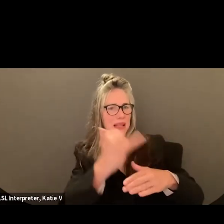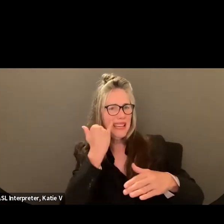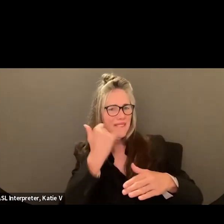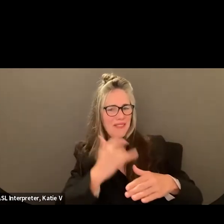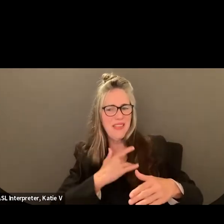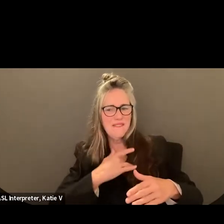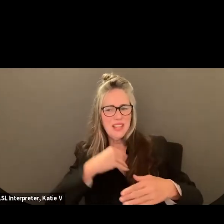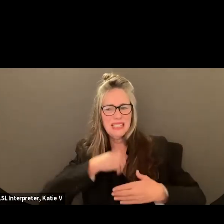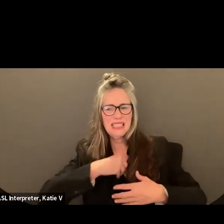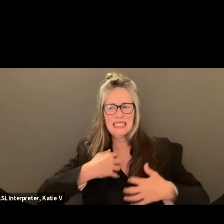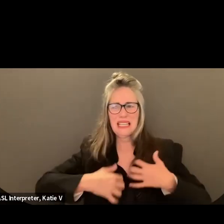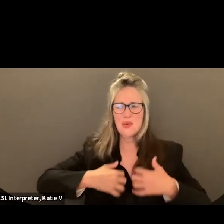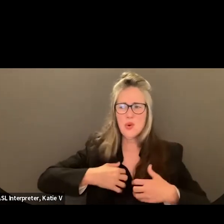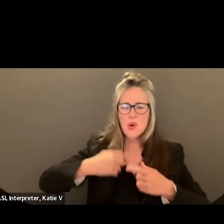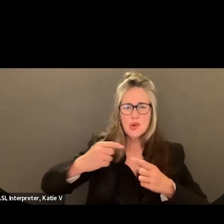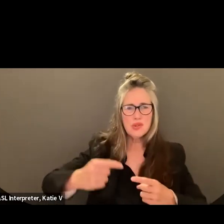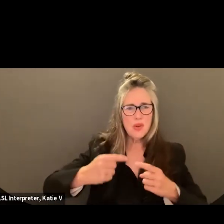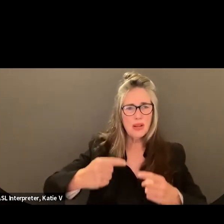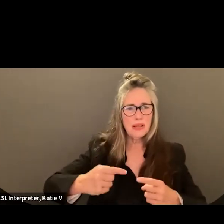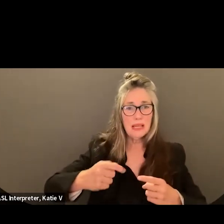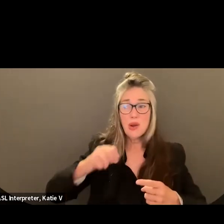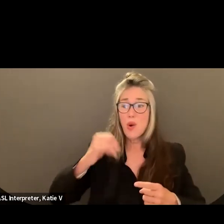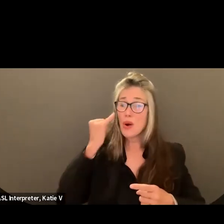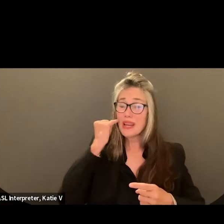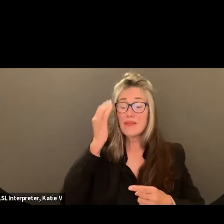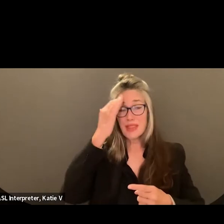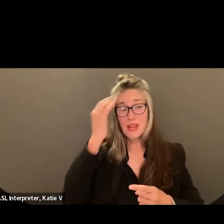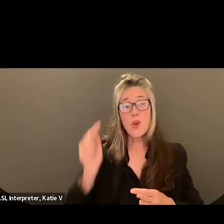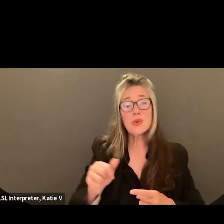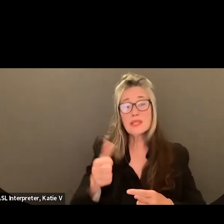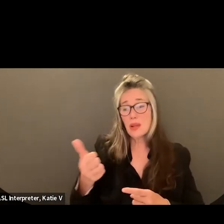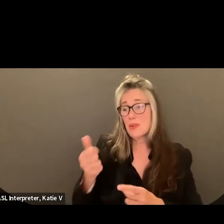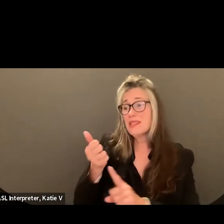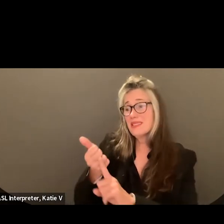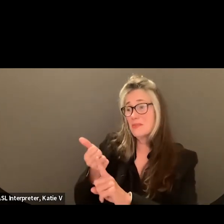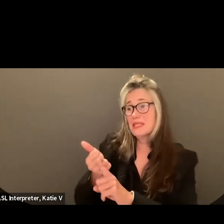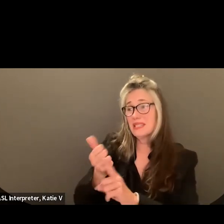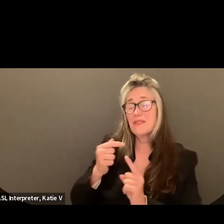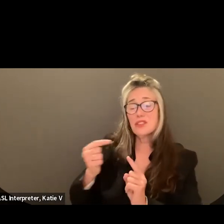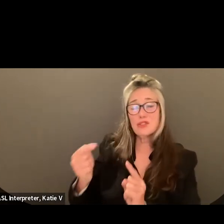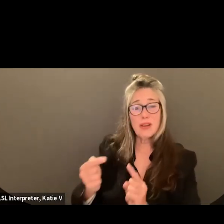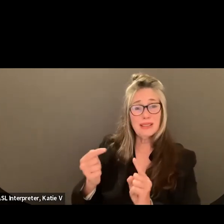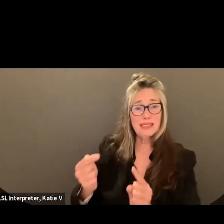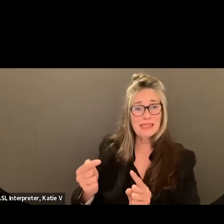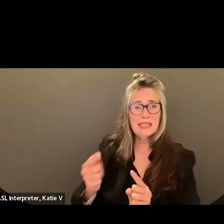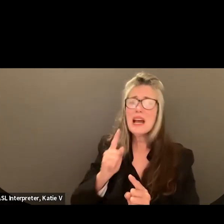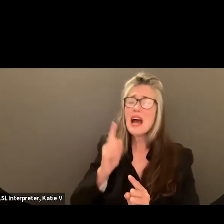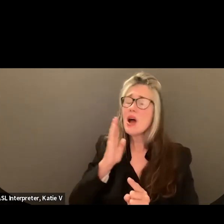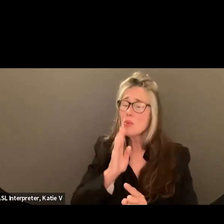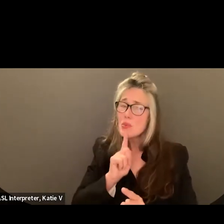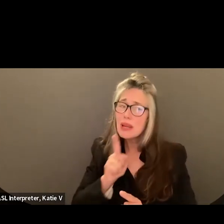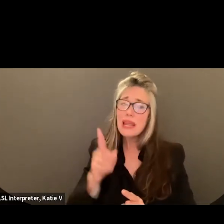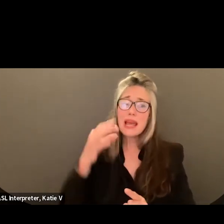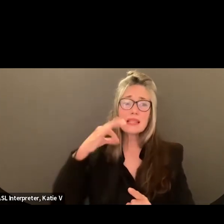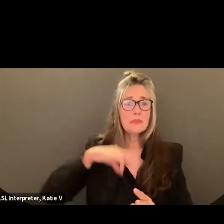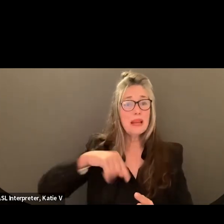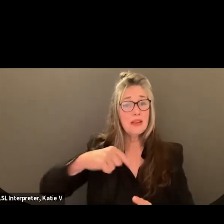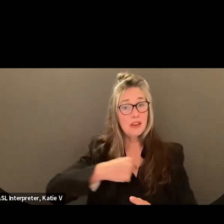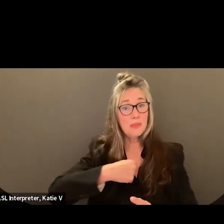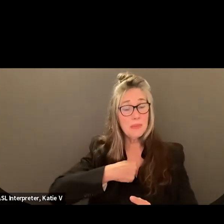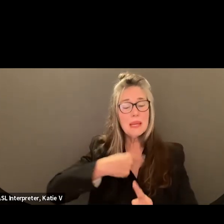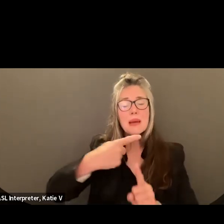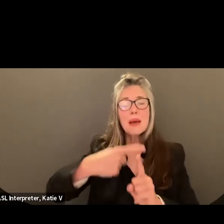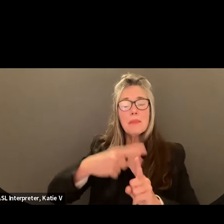point in our district through their feedback and have provided personally to me as well as to our employees their